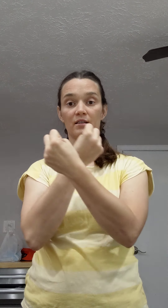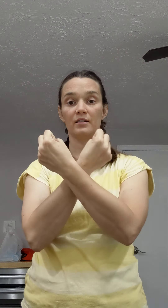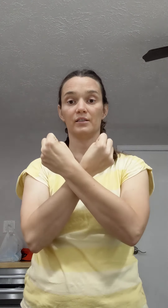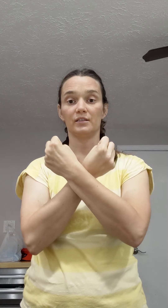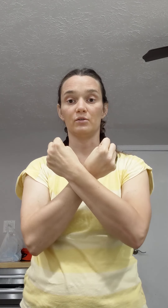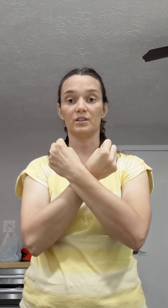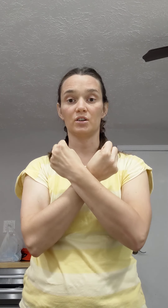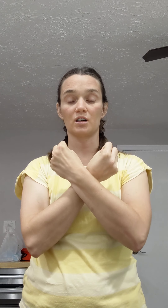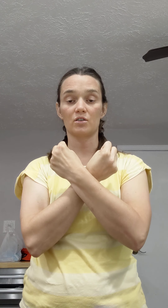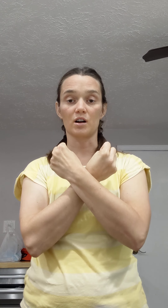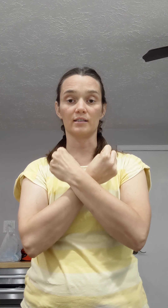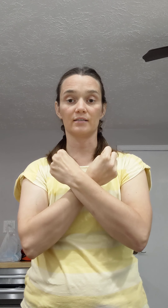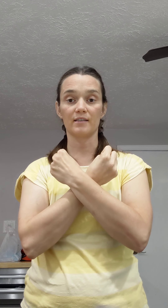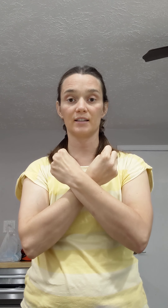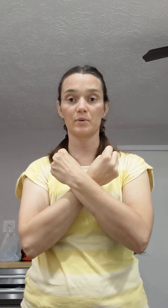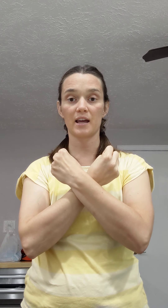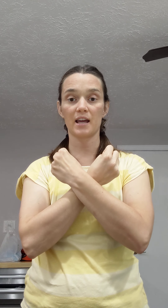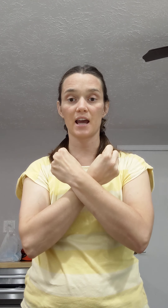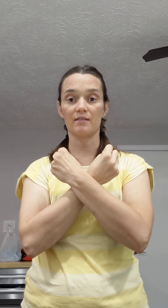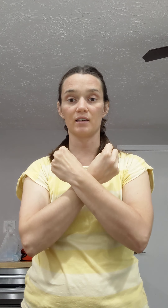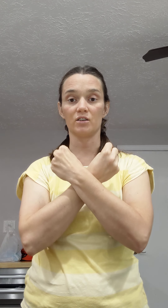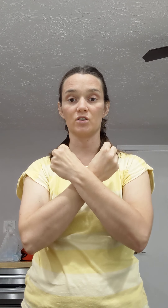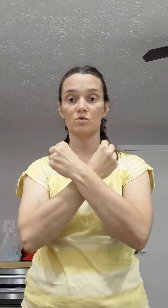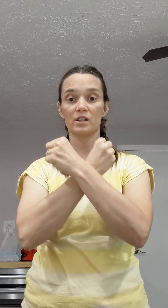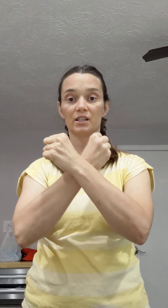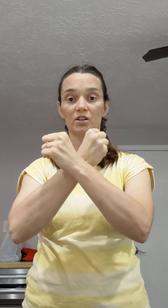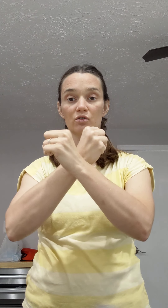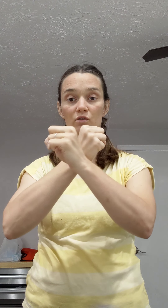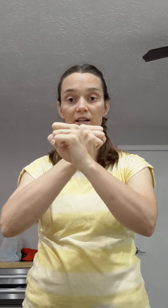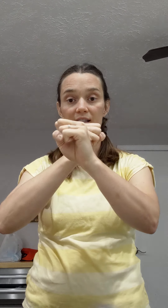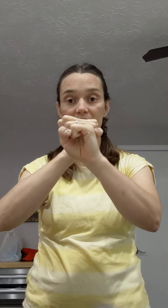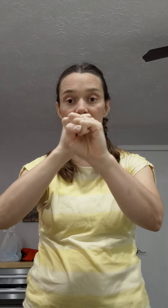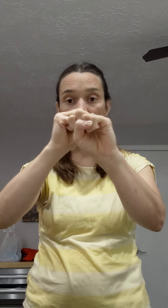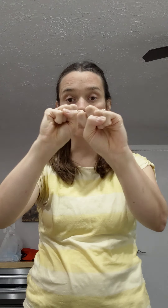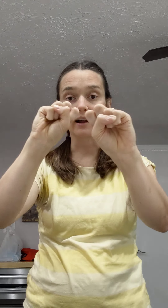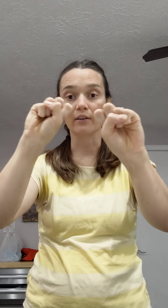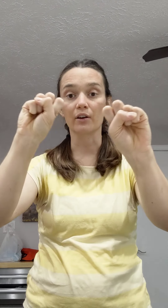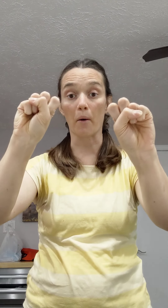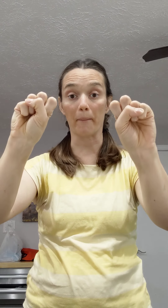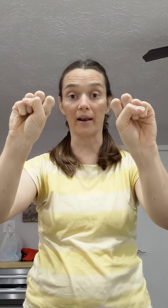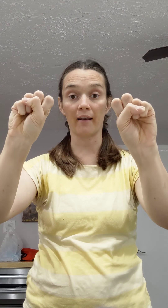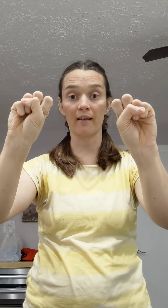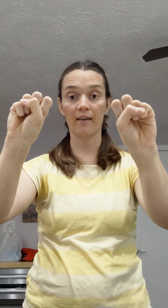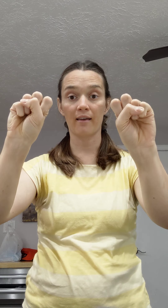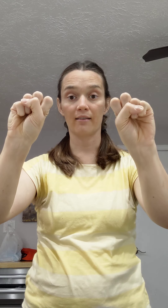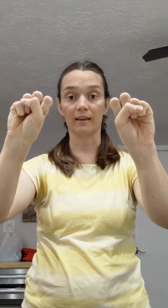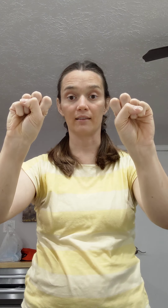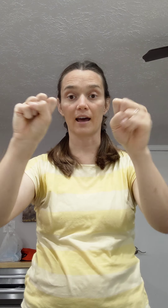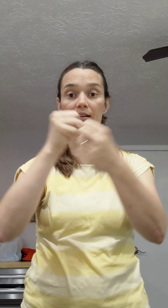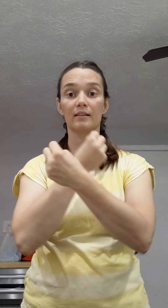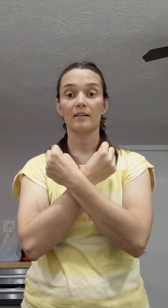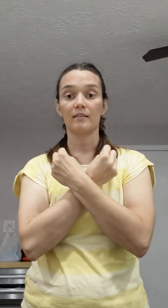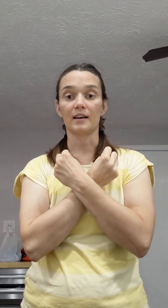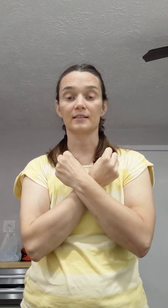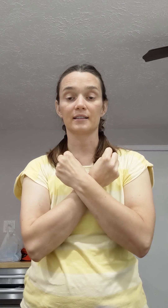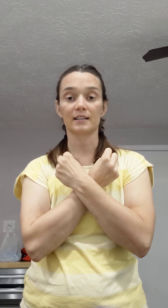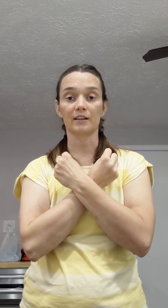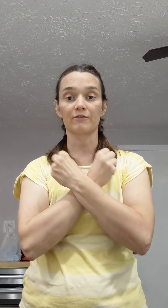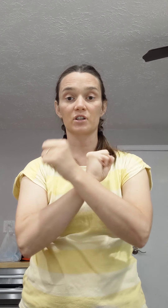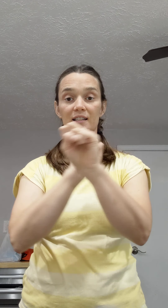So start crossed this way and then you twist your wrists around and open like that. That's the sign for